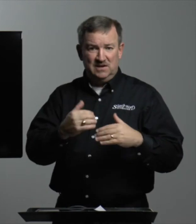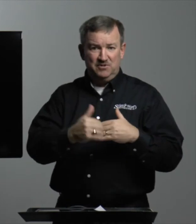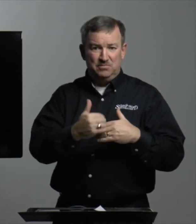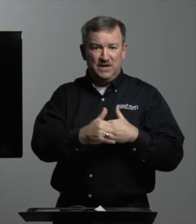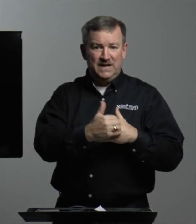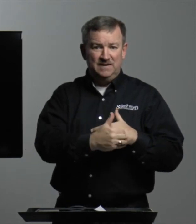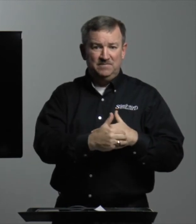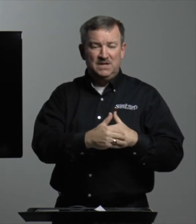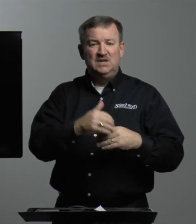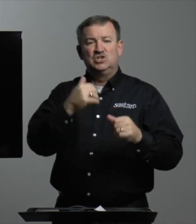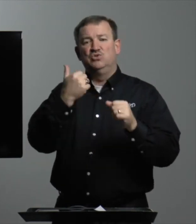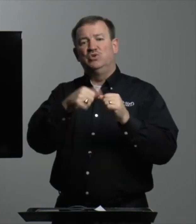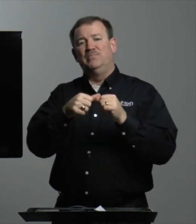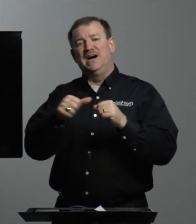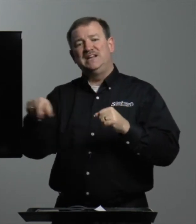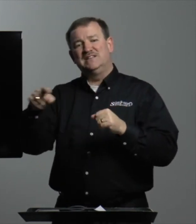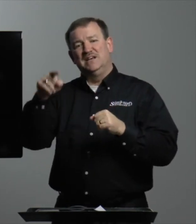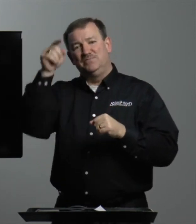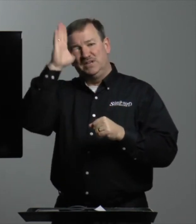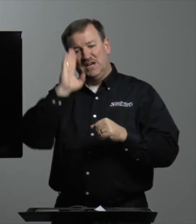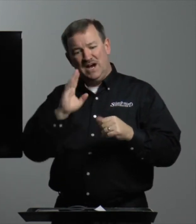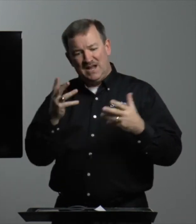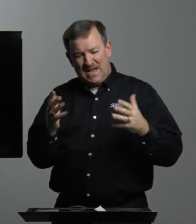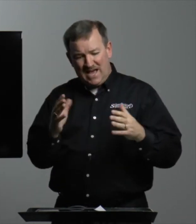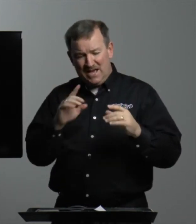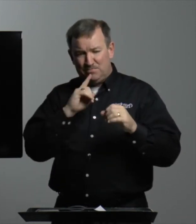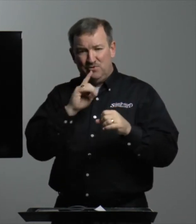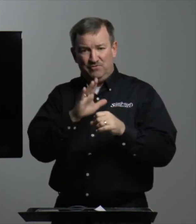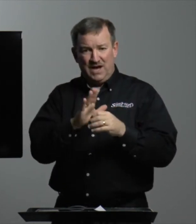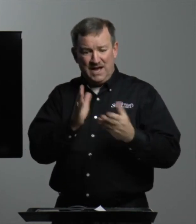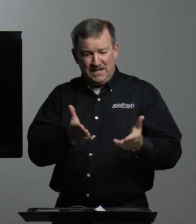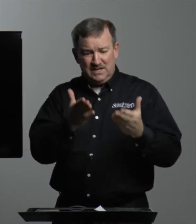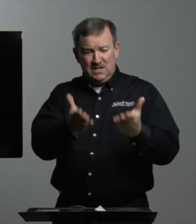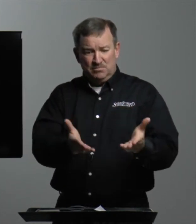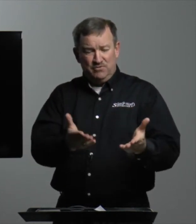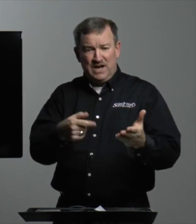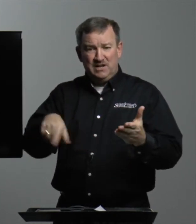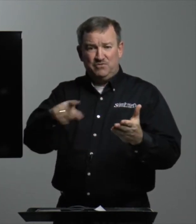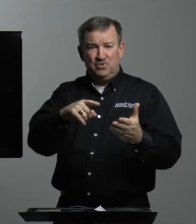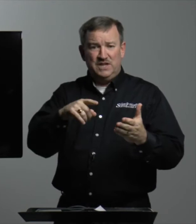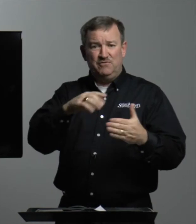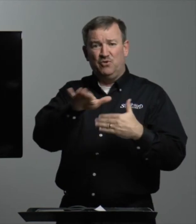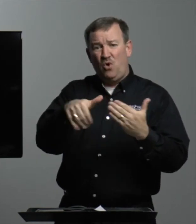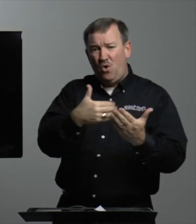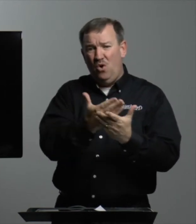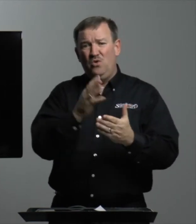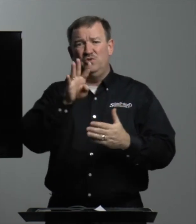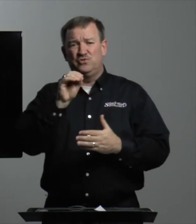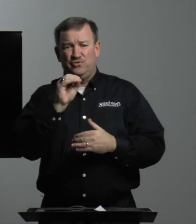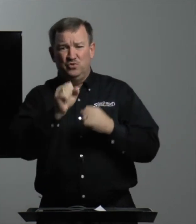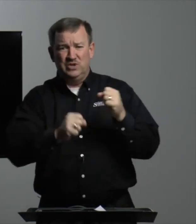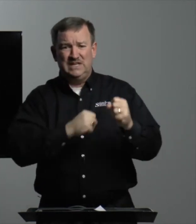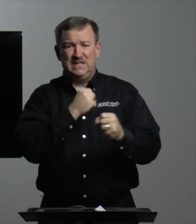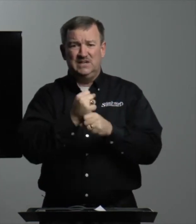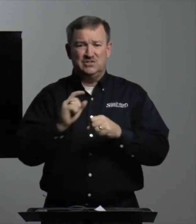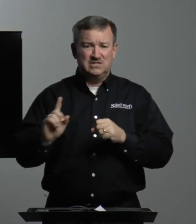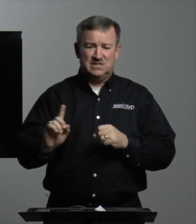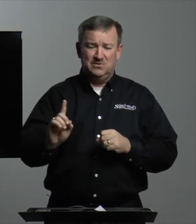of the bread to remind them that God had provided for them for all those 40 years as they